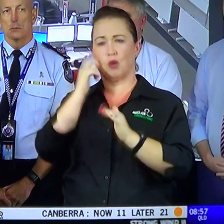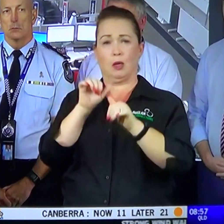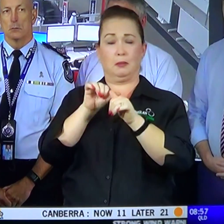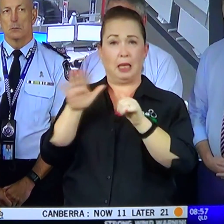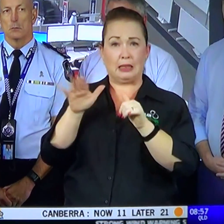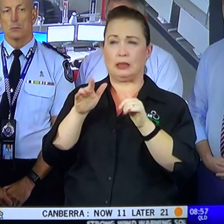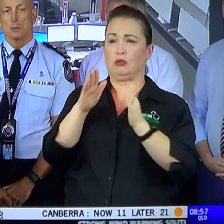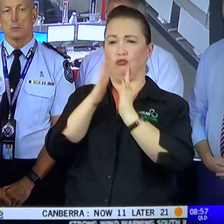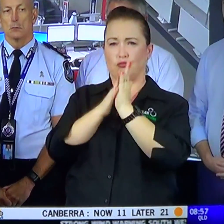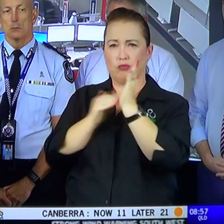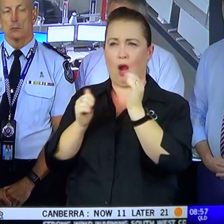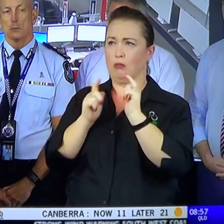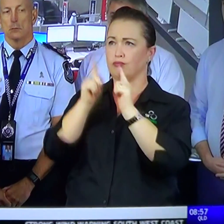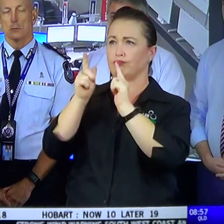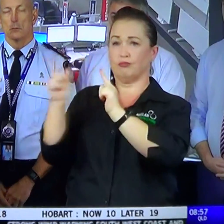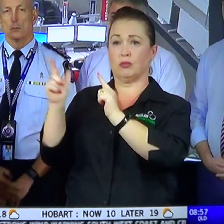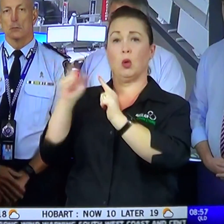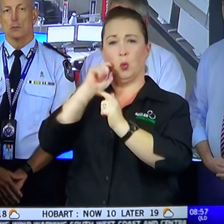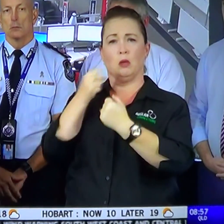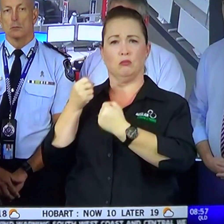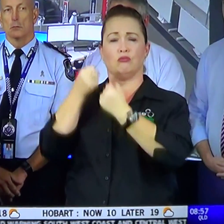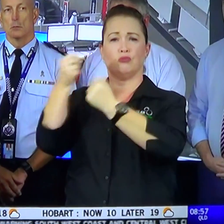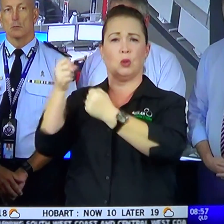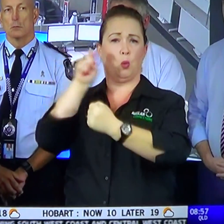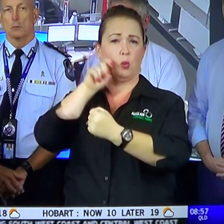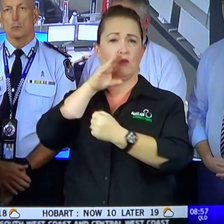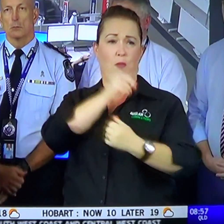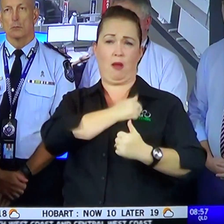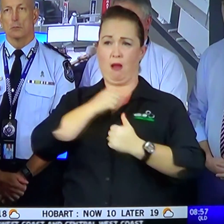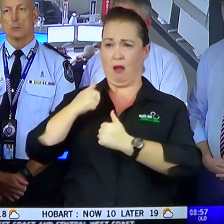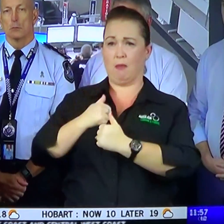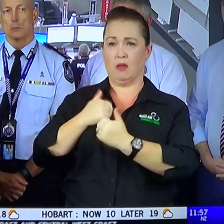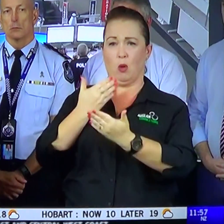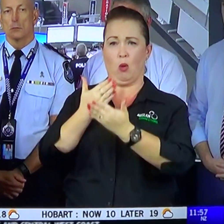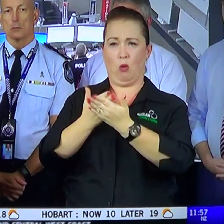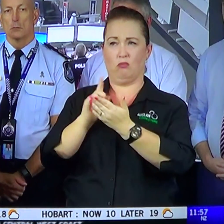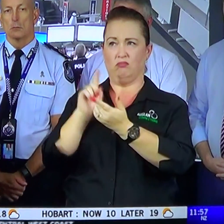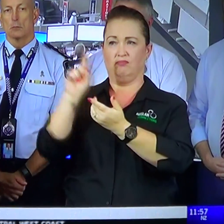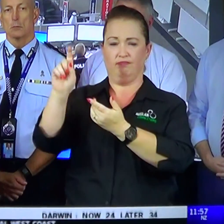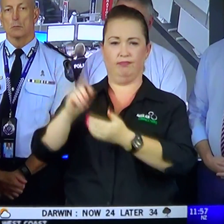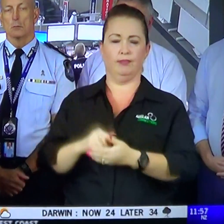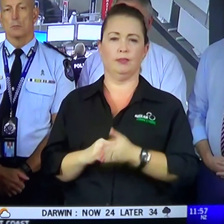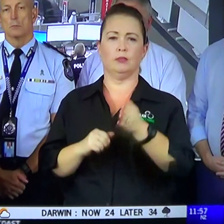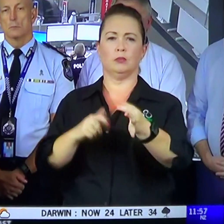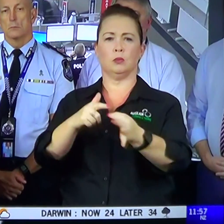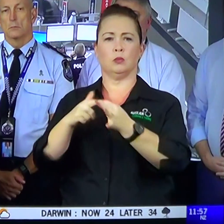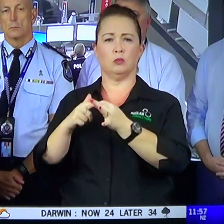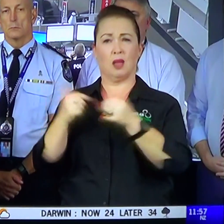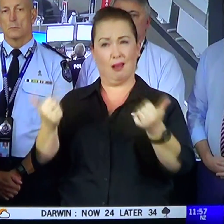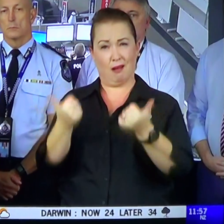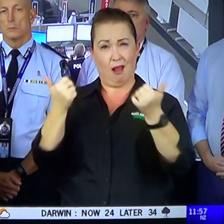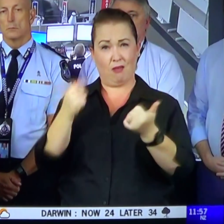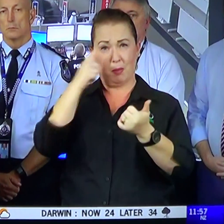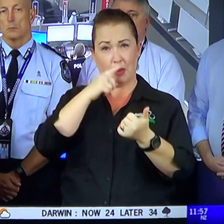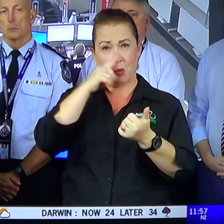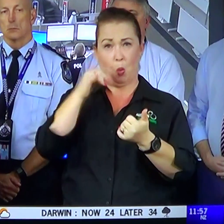get trucks in there. And trucks with water from the army are on their way. Are there enough crews to deal with this noise task? And do